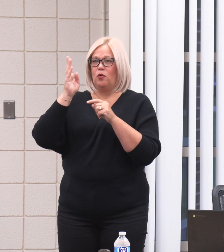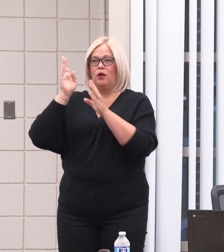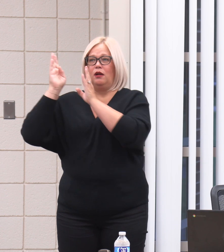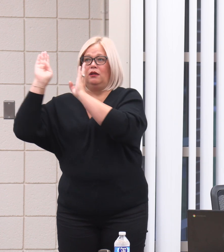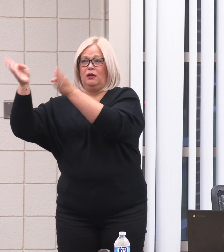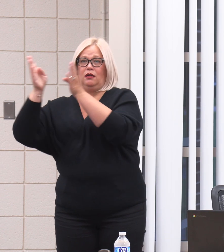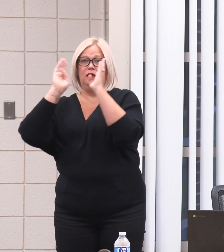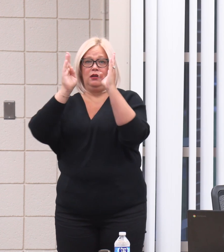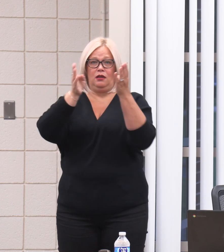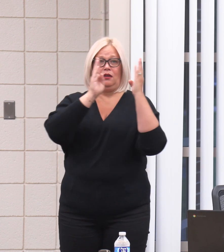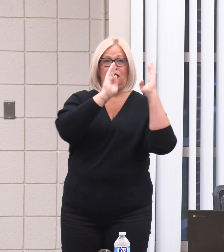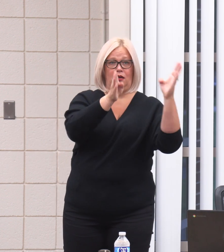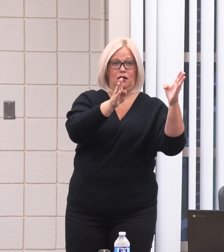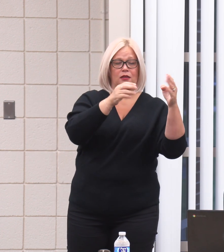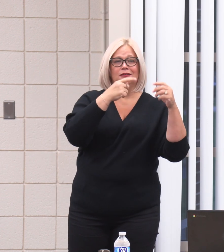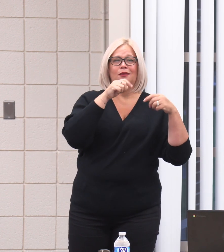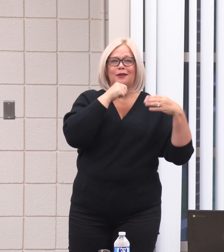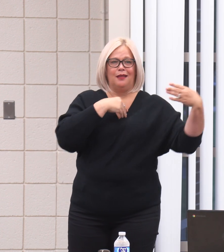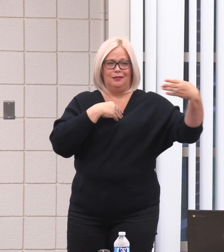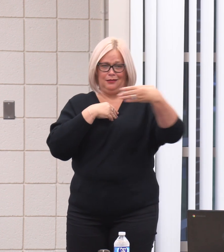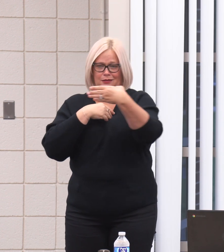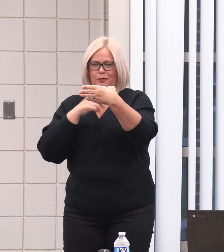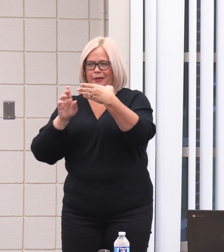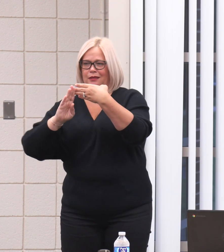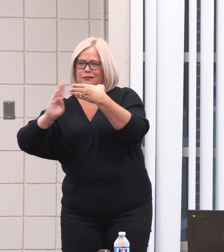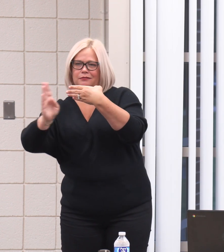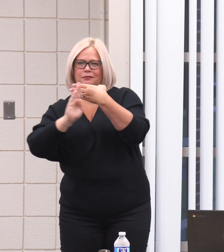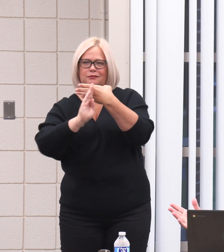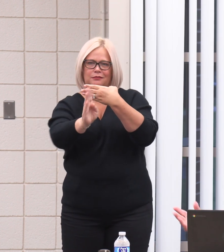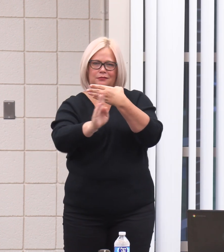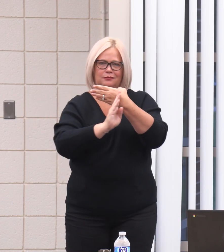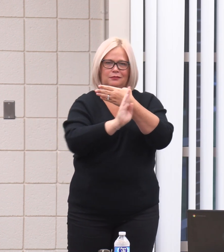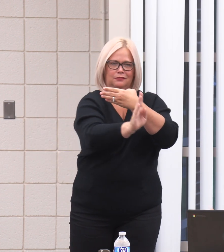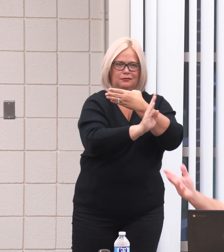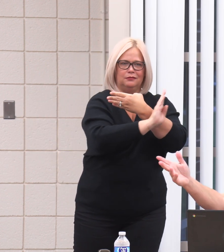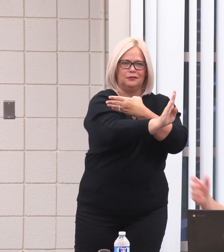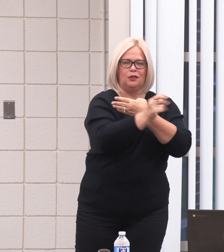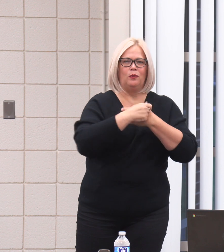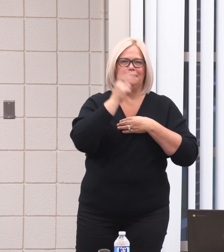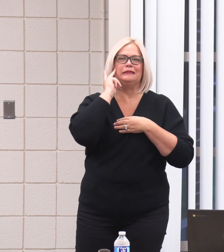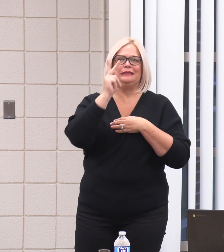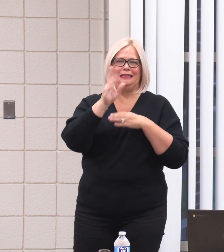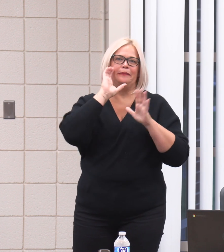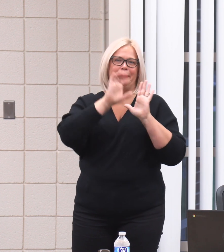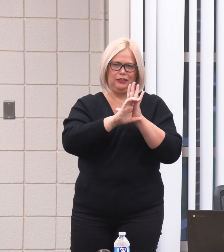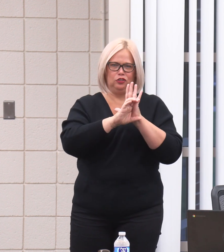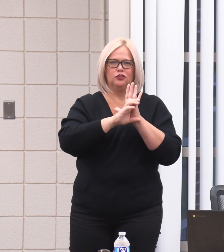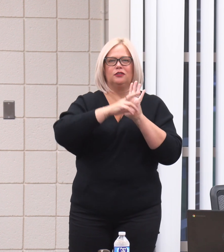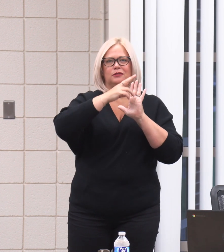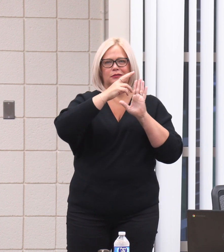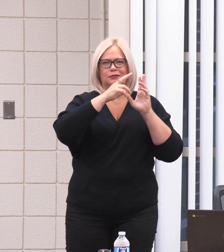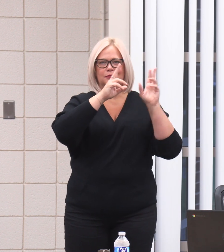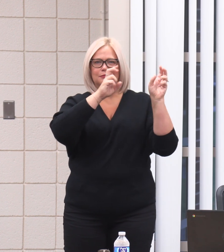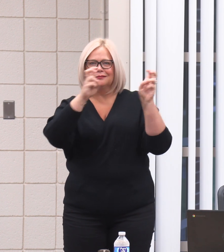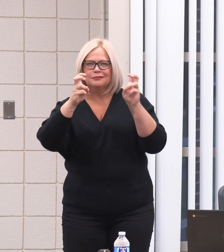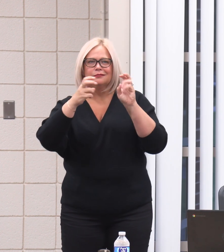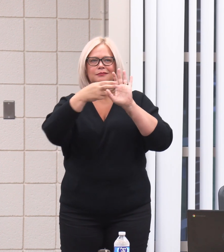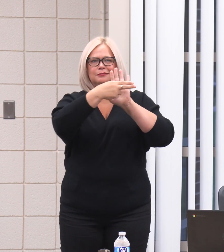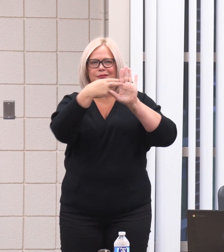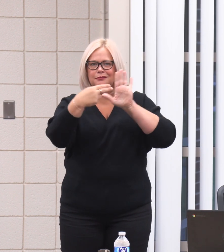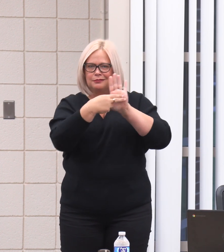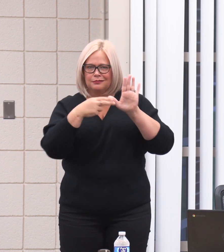that run this way down hall that will be branded out. You'll see, I shared a little bit with Andy today. He had stopped by, but